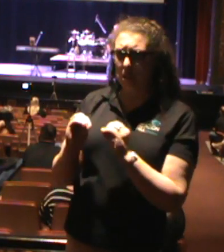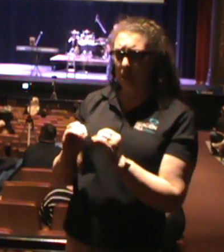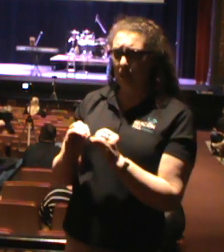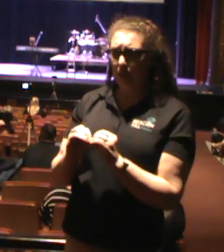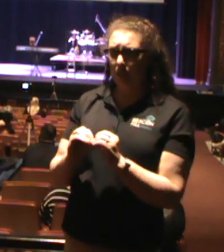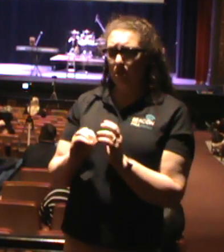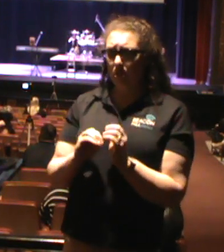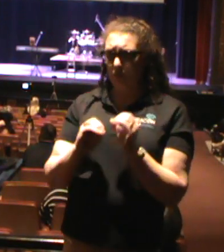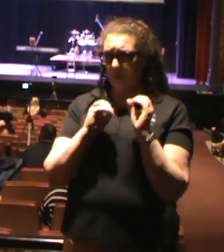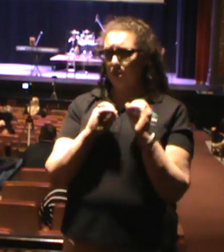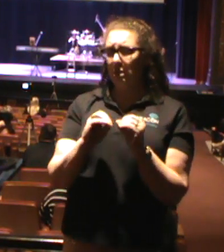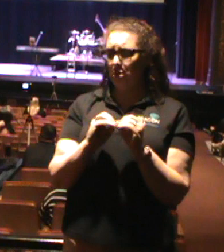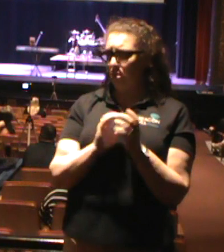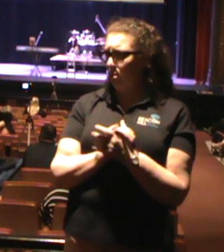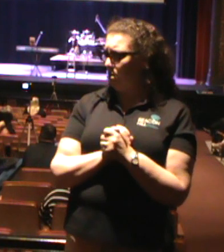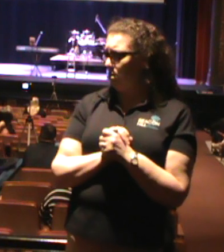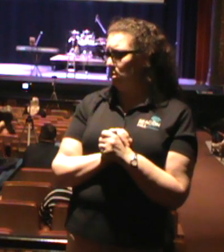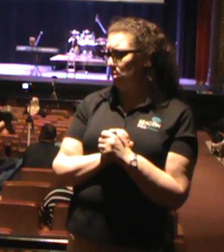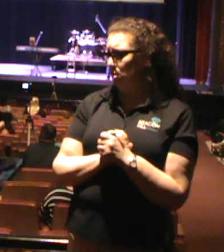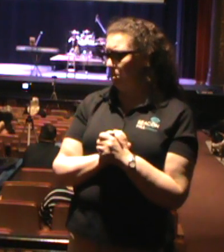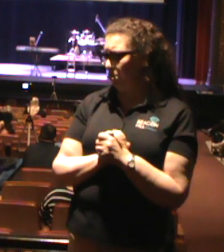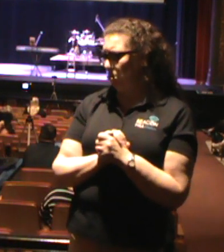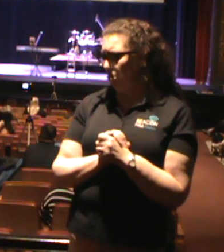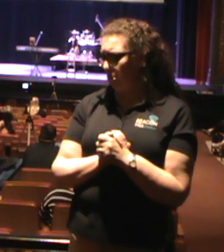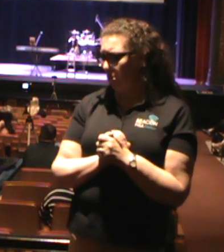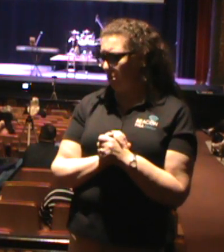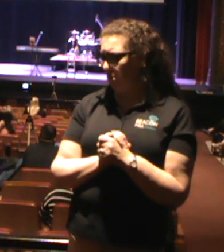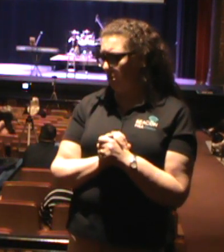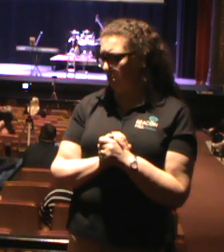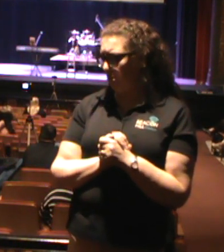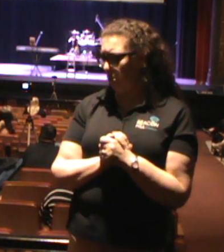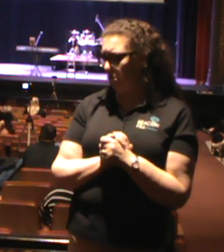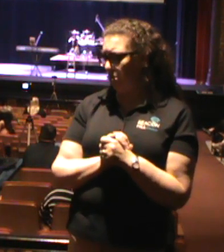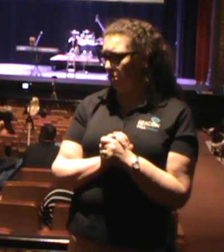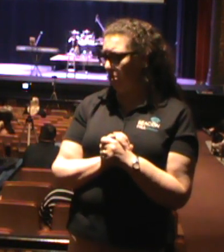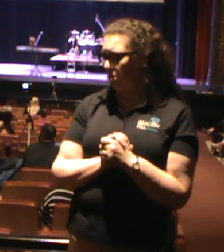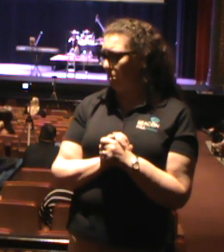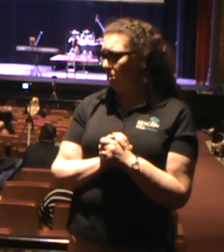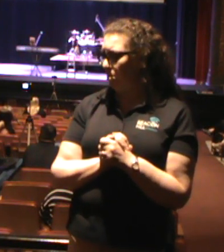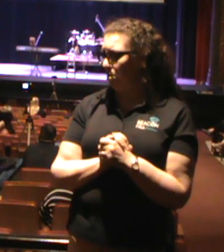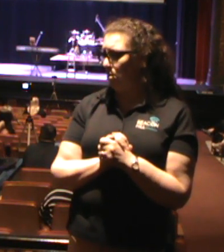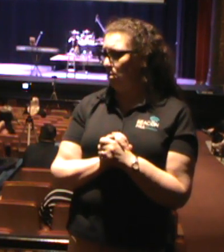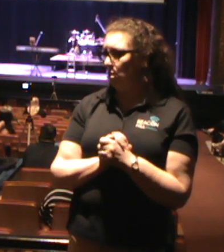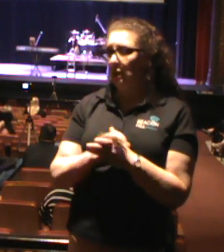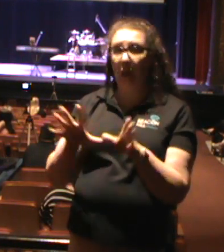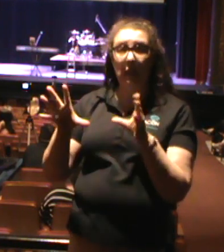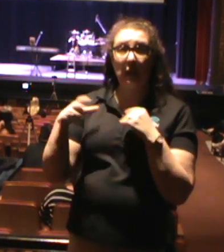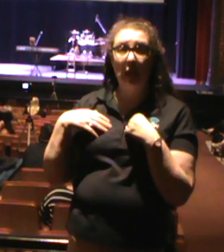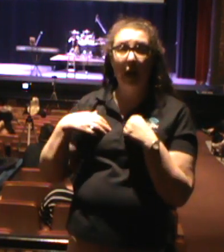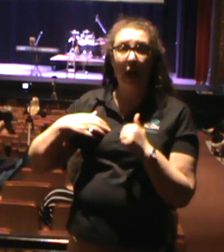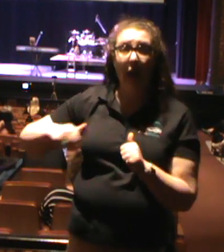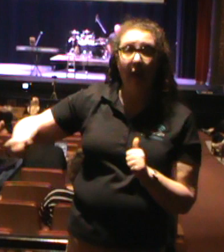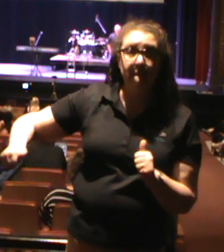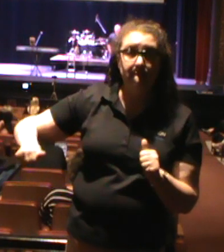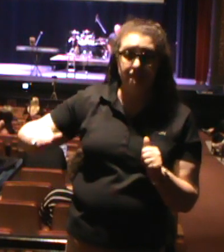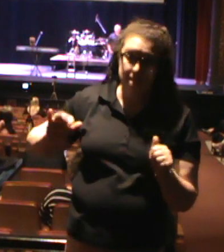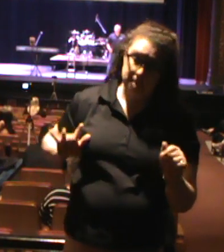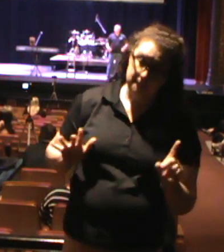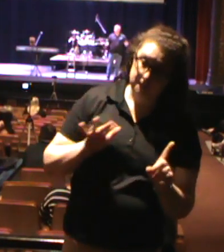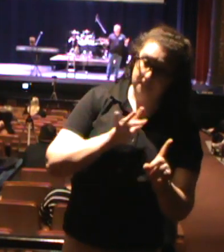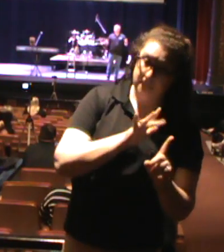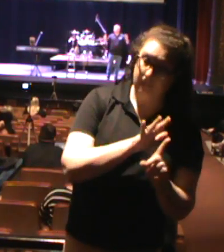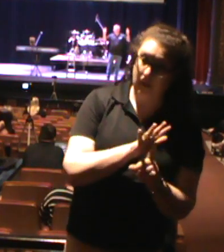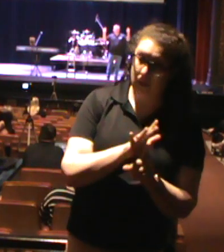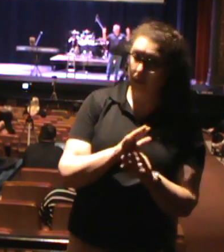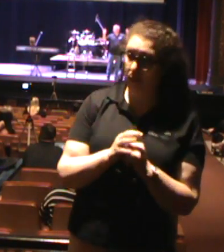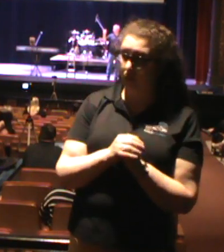pastor, and I use pastor loosely, that had gained a following in the young adults. He had gained a following so much